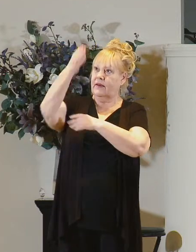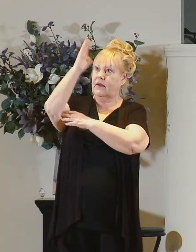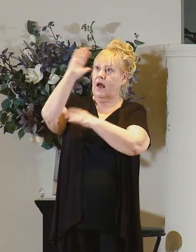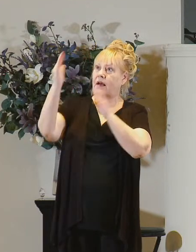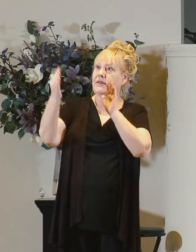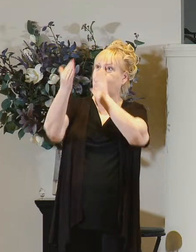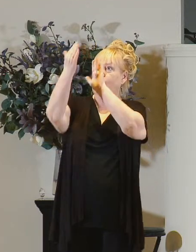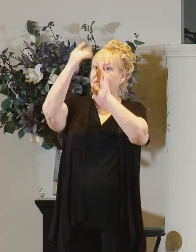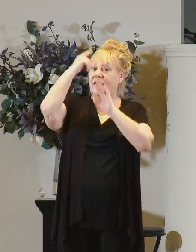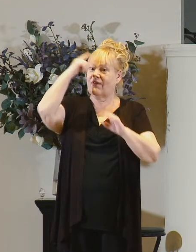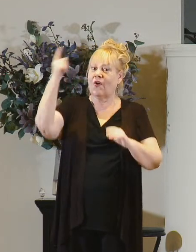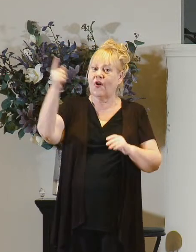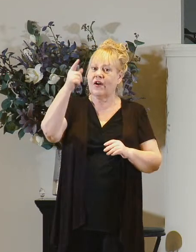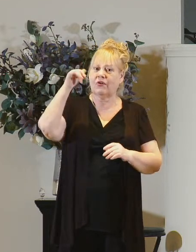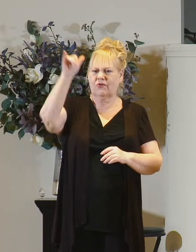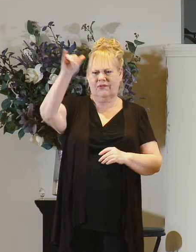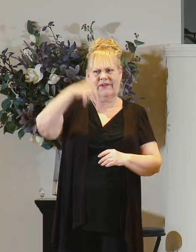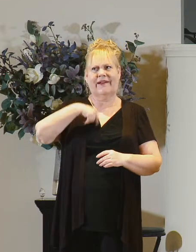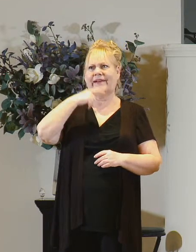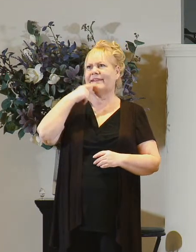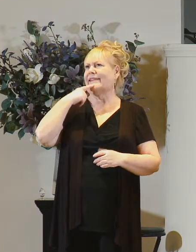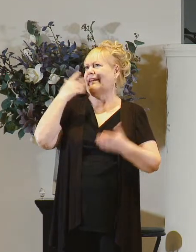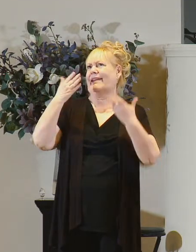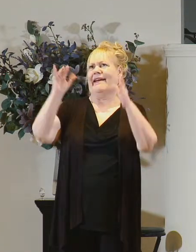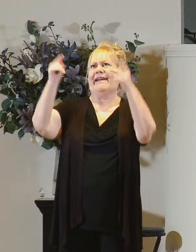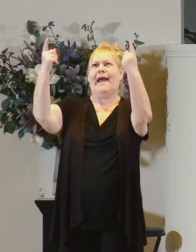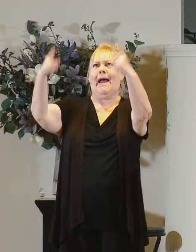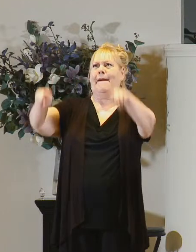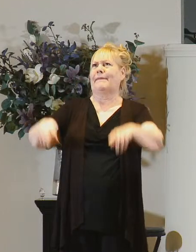presence for all eternity then i say so be it